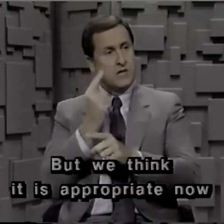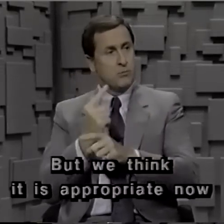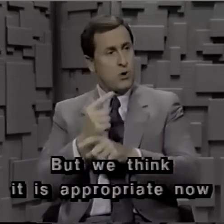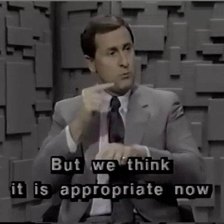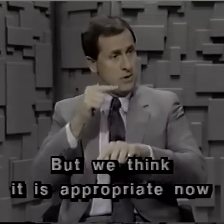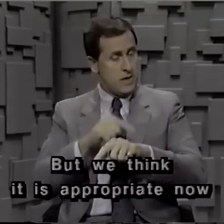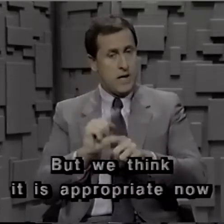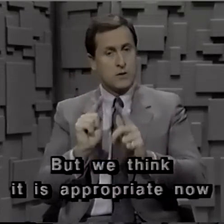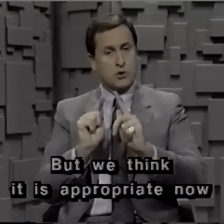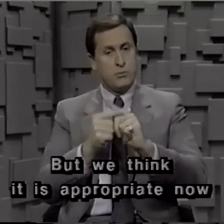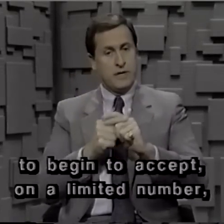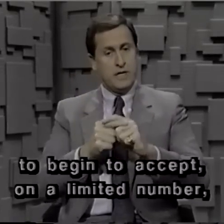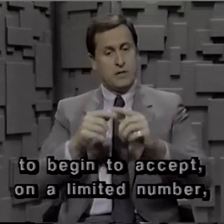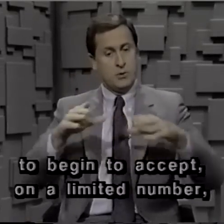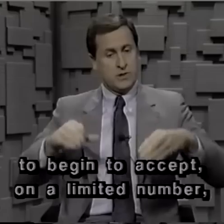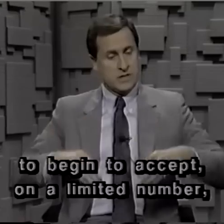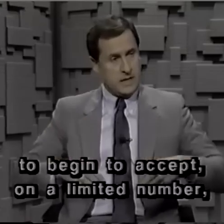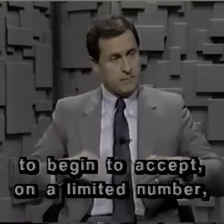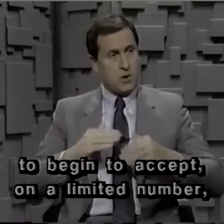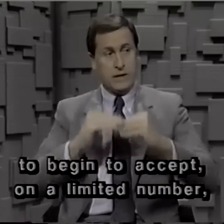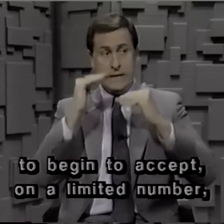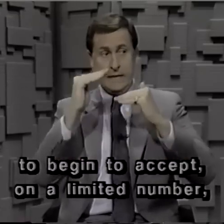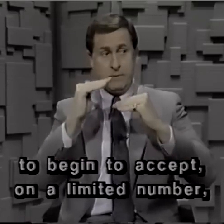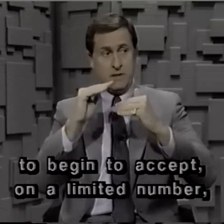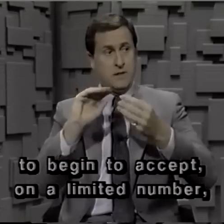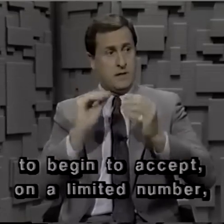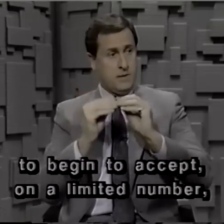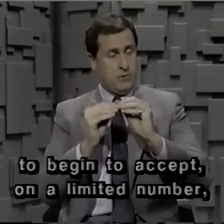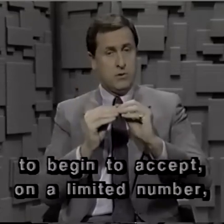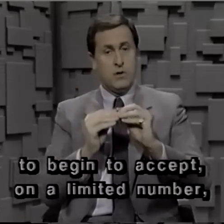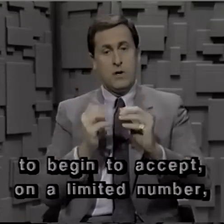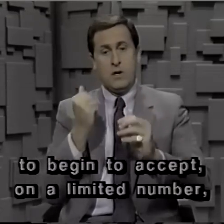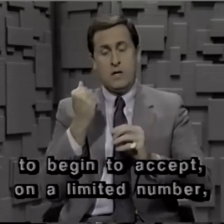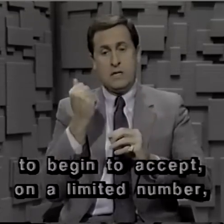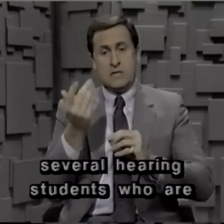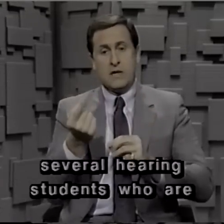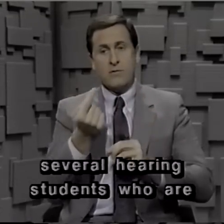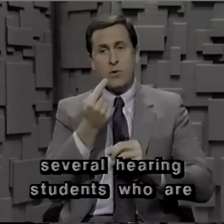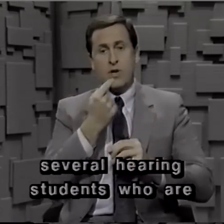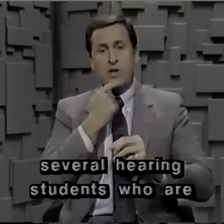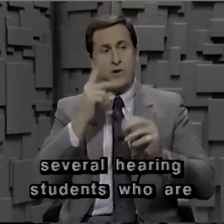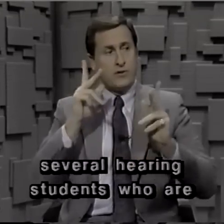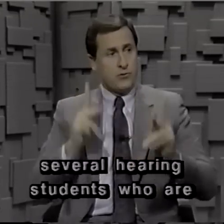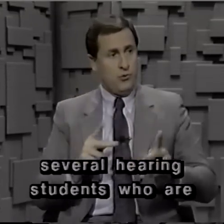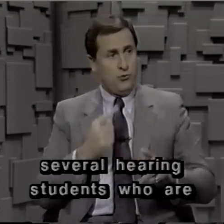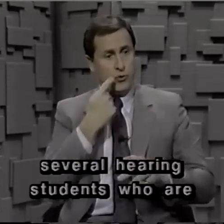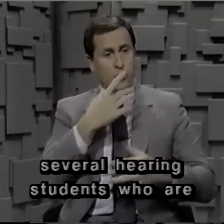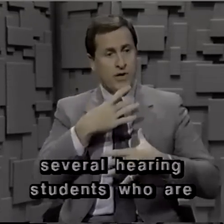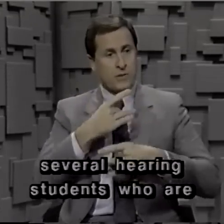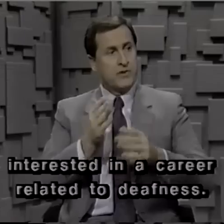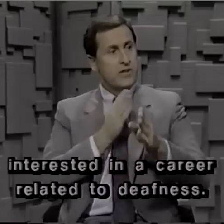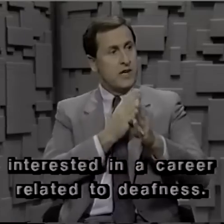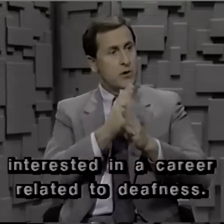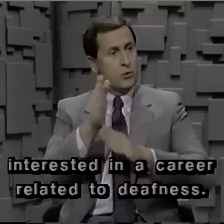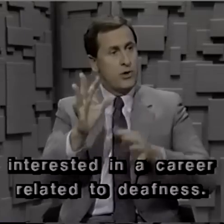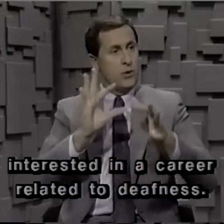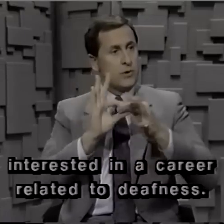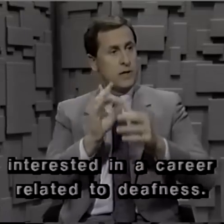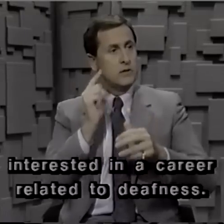it's appropriate now to begin to accept on a limited number several hearing students who are interested in a career related